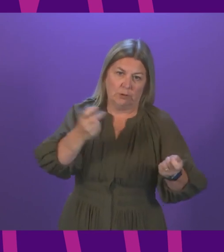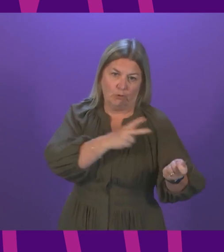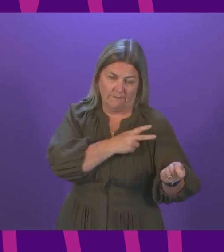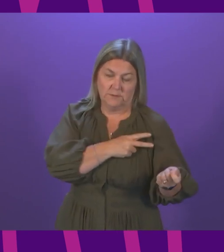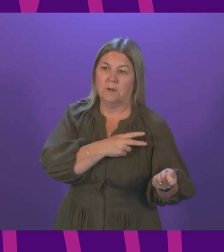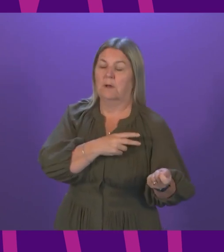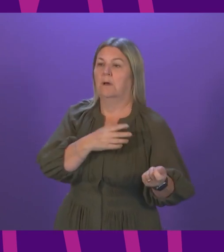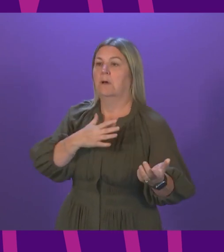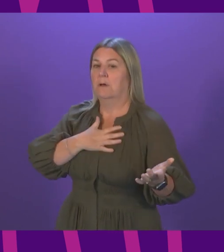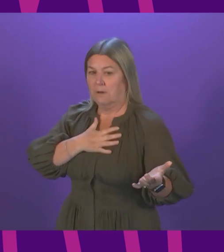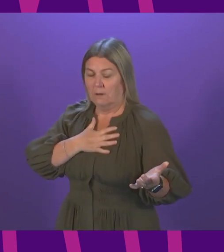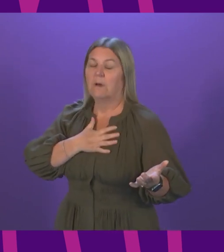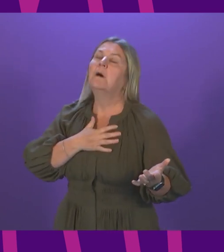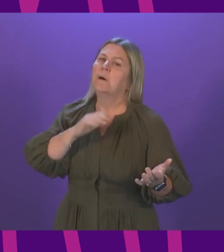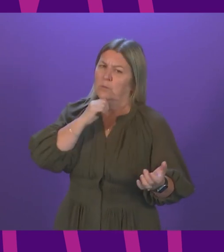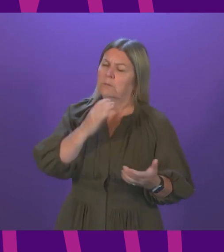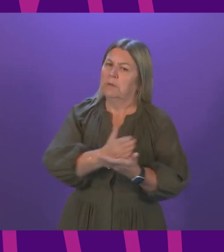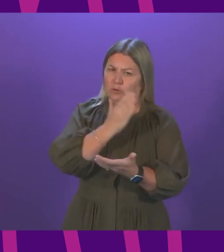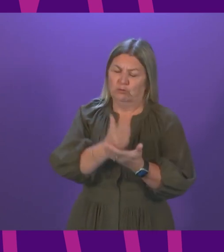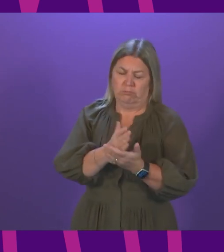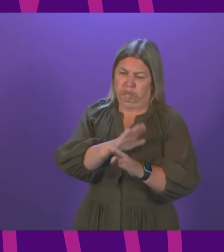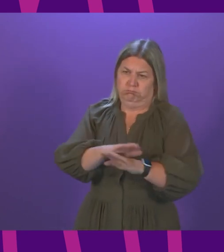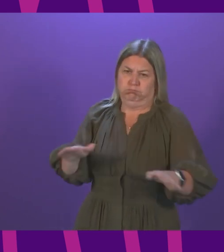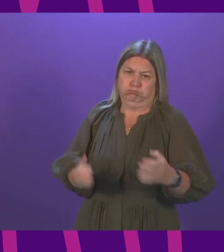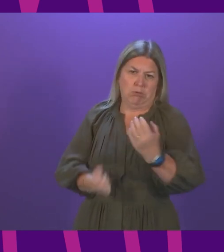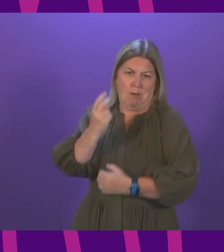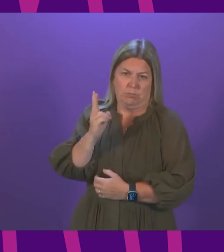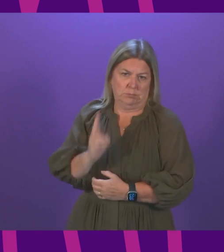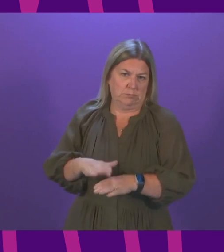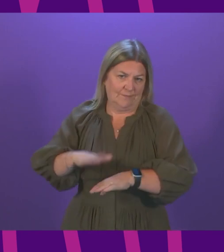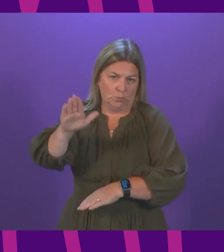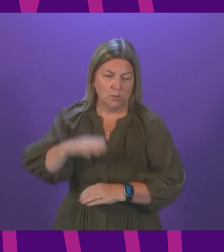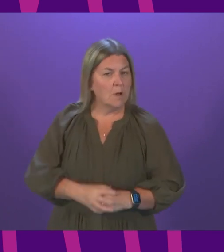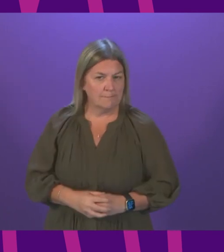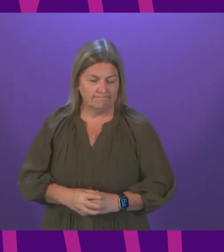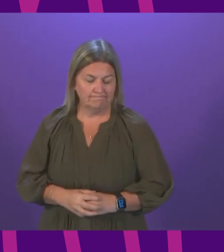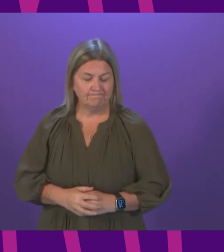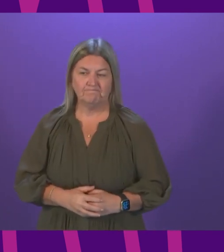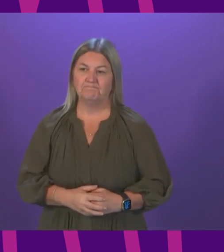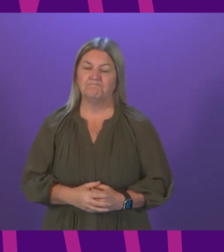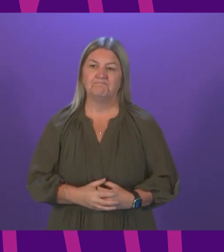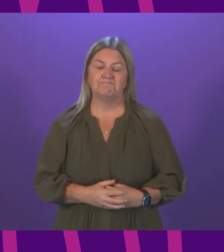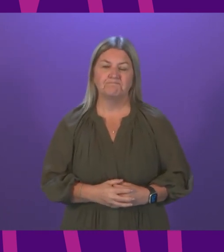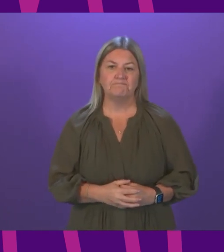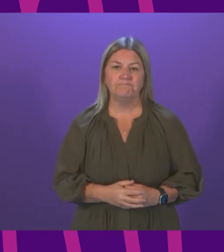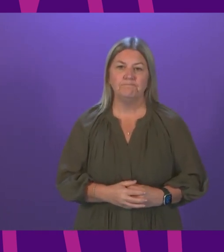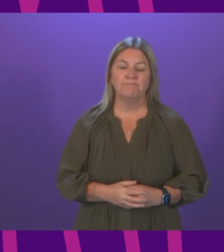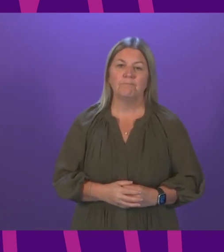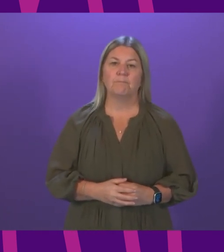caused, and my assurance, of course, that we will take the necessary steps to ensure that this does not happen again in the future.